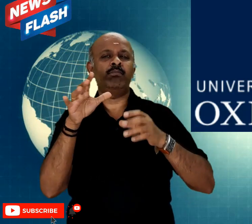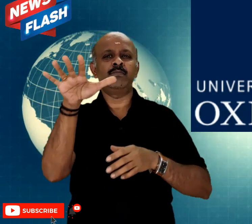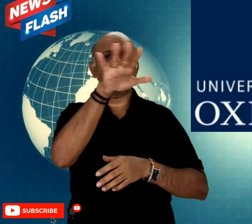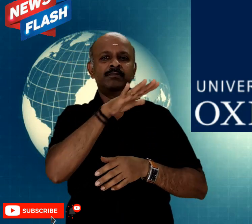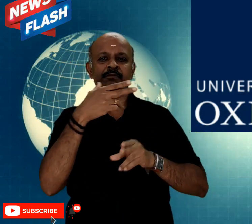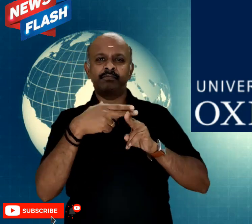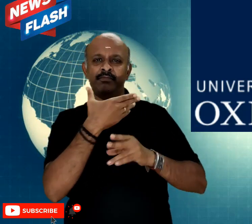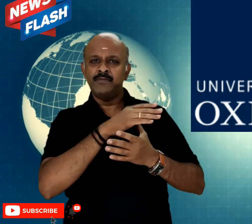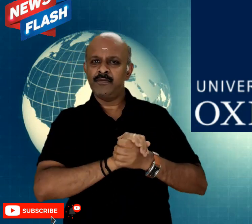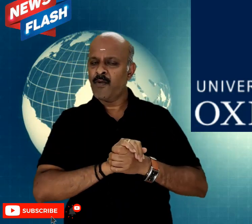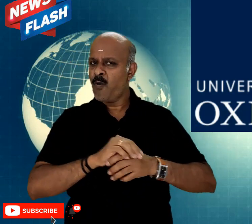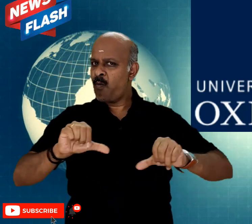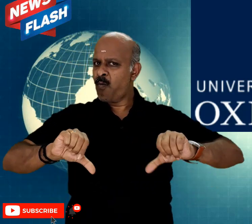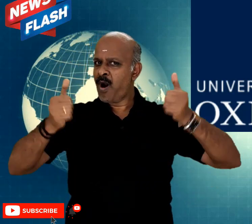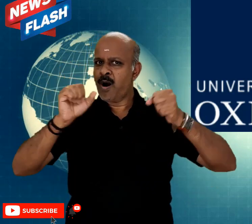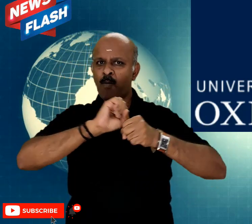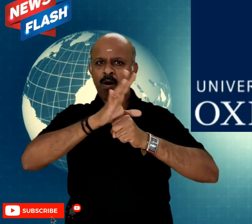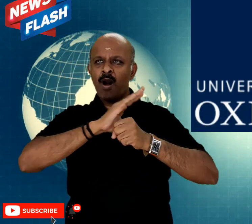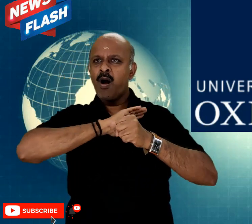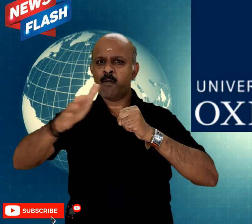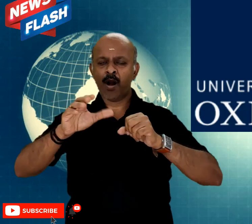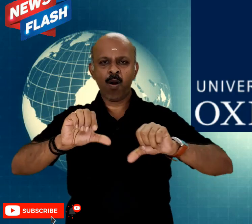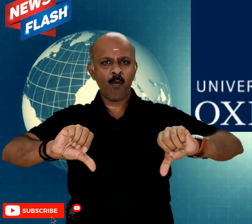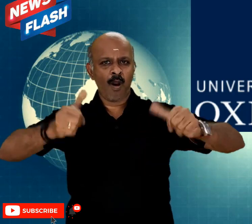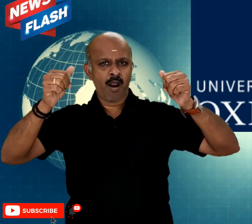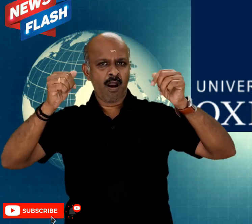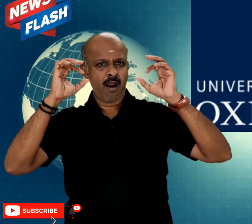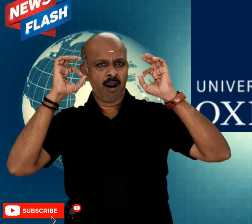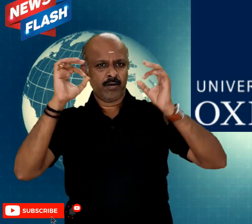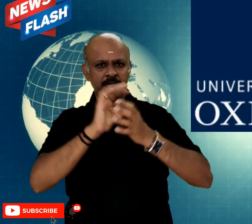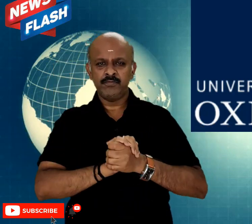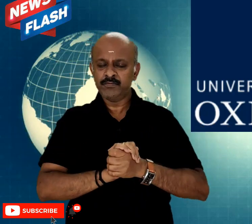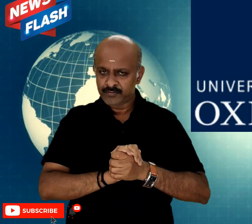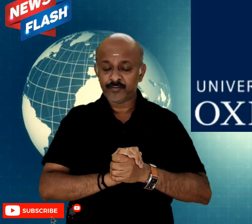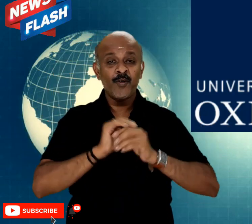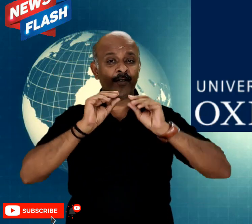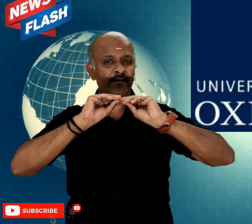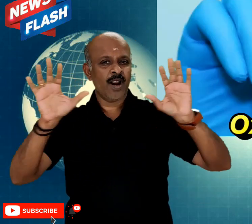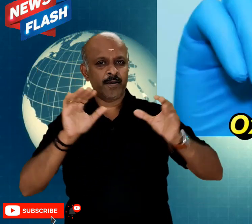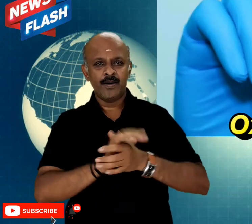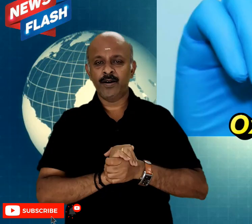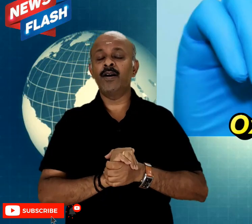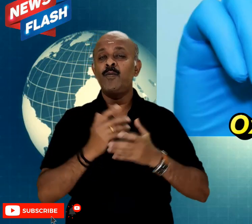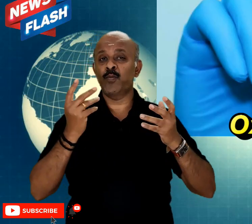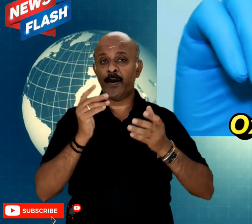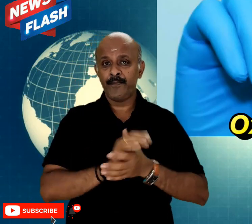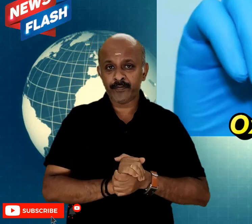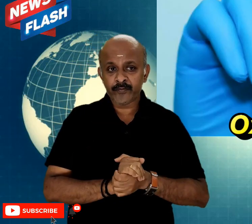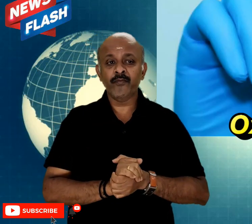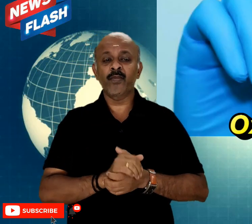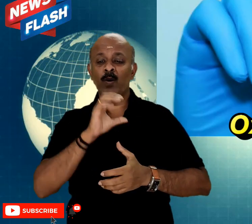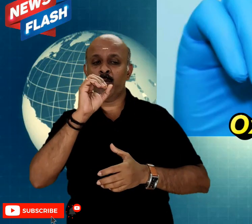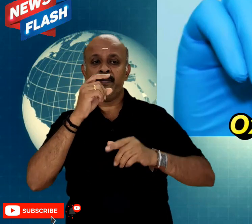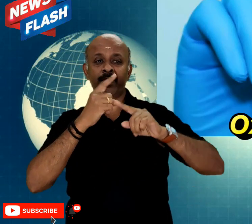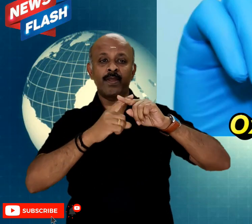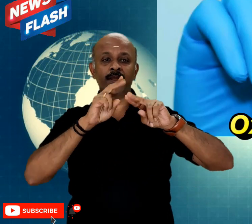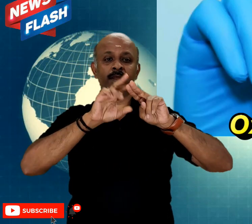vaccine its vaccine tests successful. The name of the vaccine is Oxford Vaccine AZD1222.